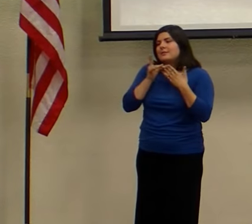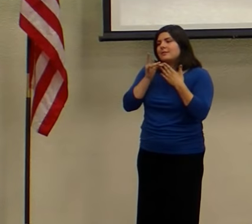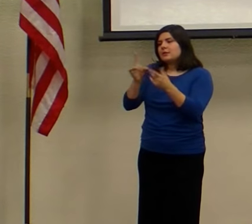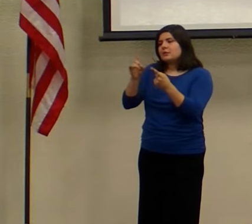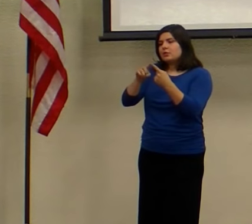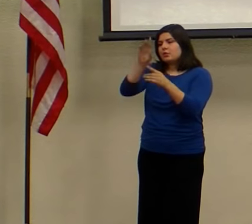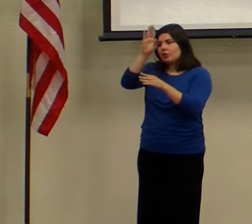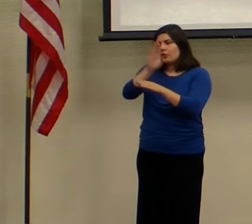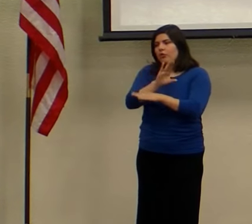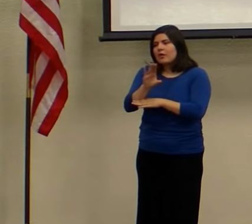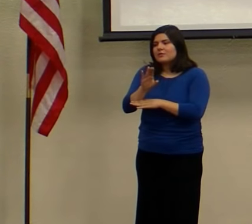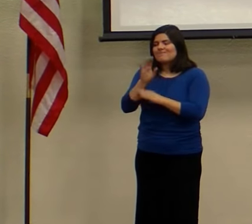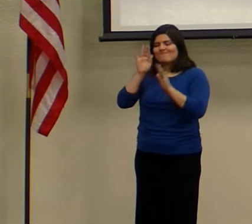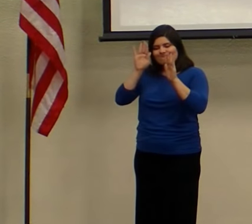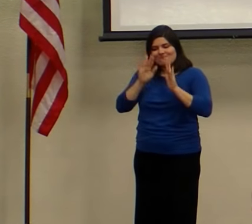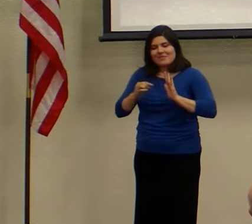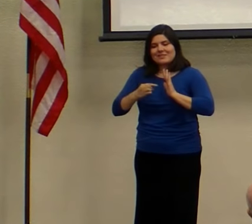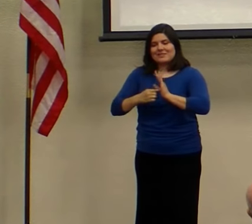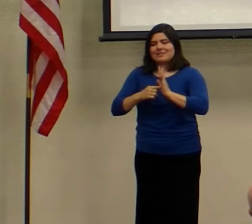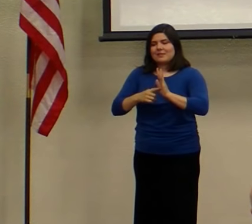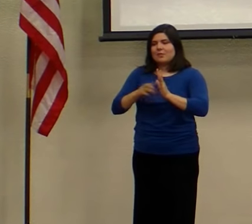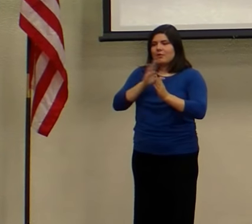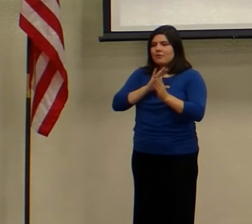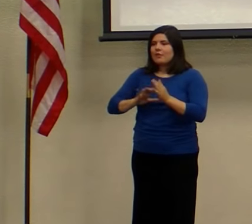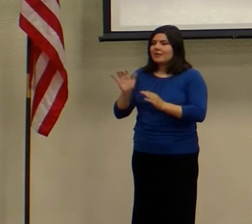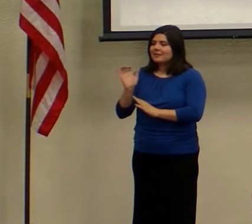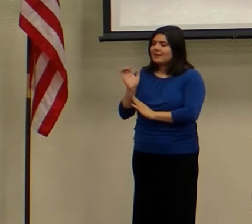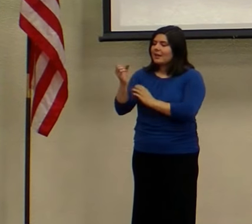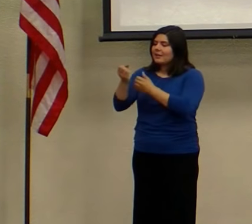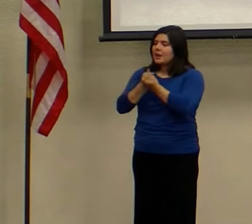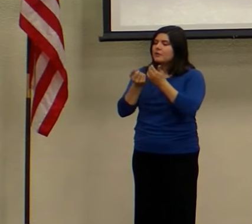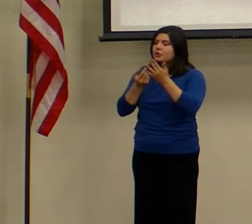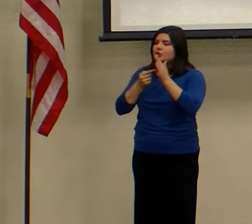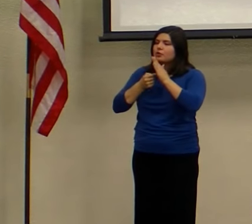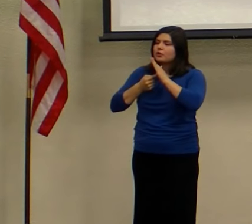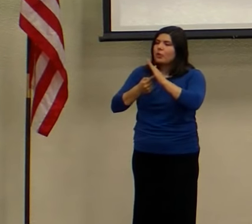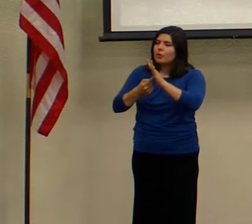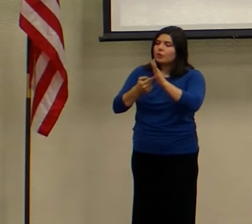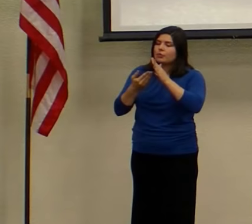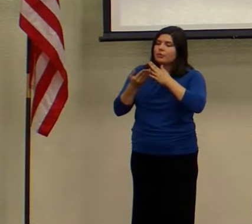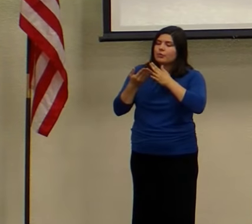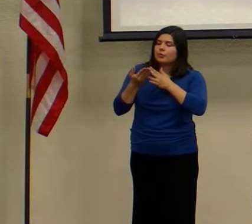The greatest example of Christ-like love is shown through the cross.